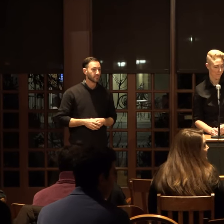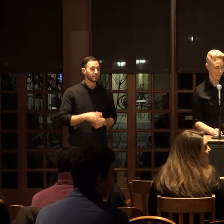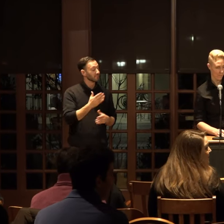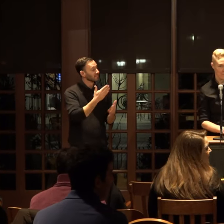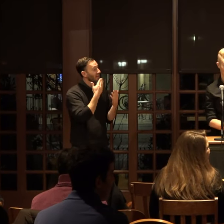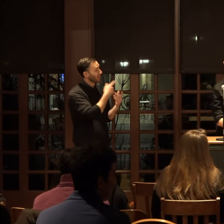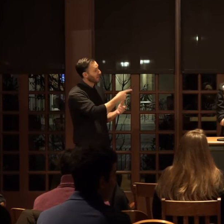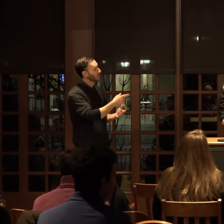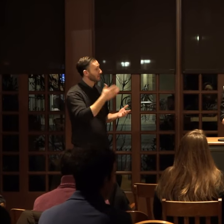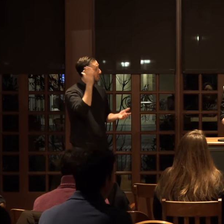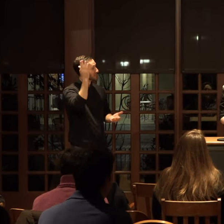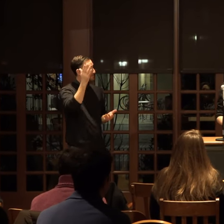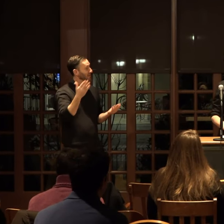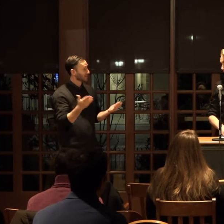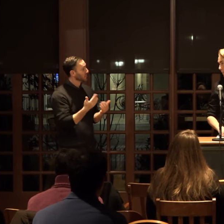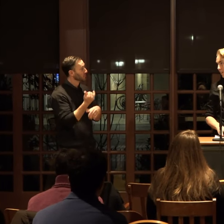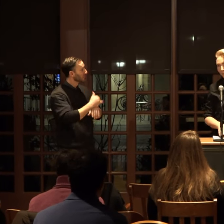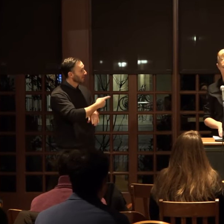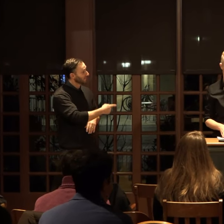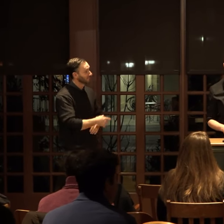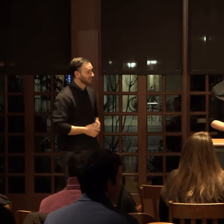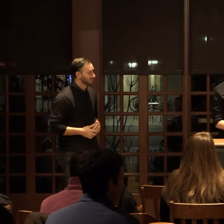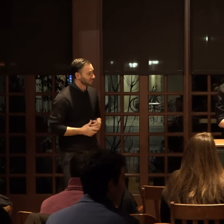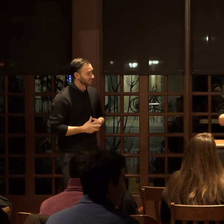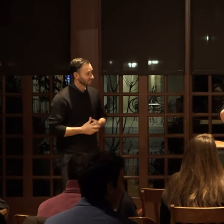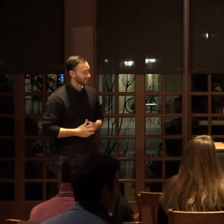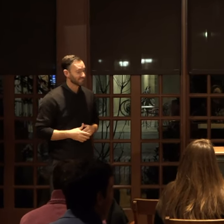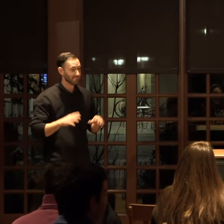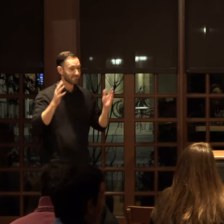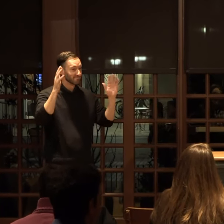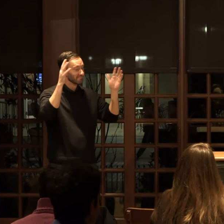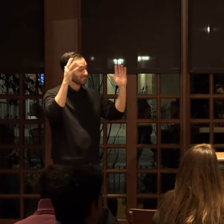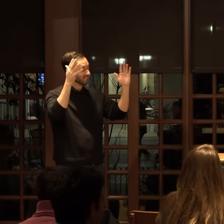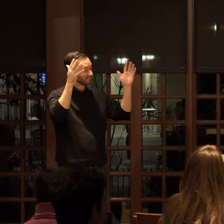Thank you for speaking here tonight. Oh, that's fine. Yeah.